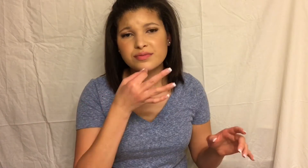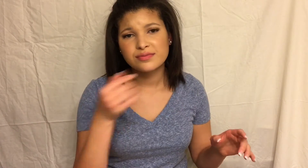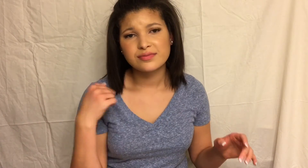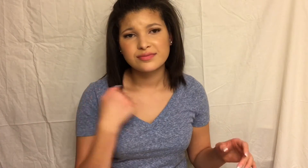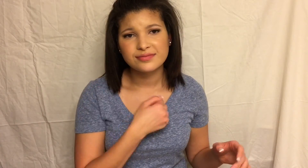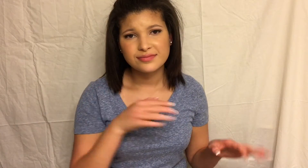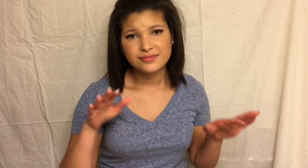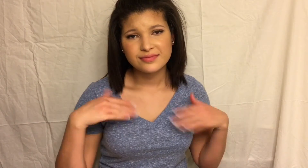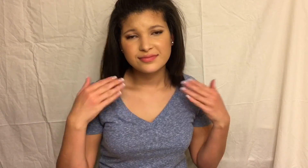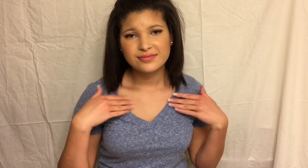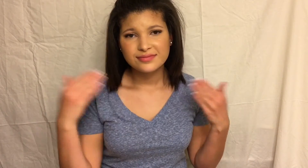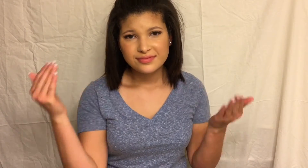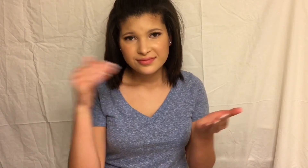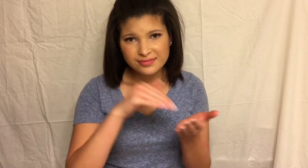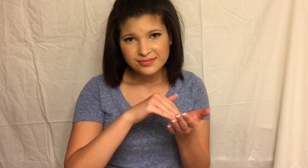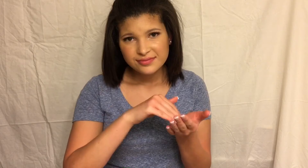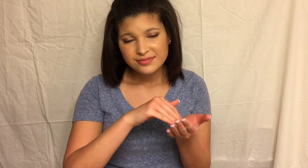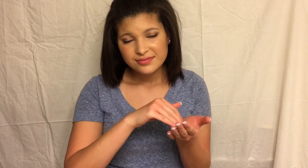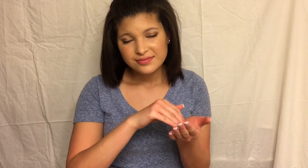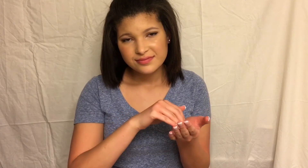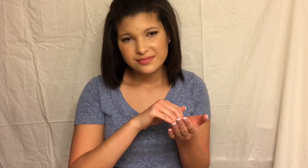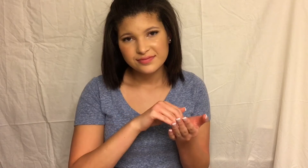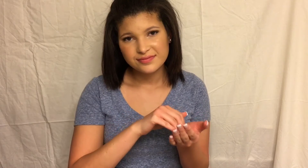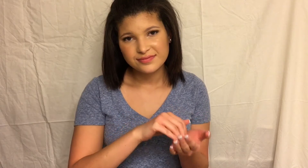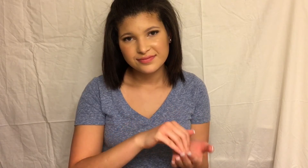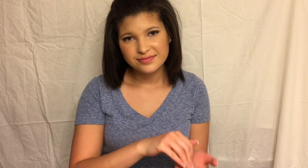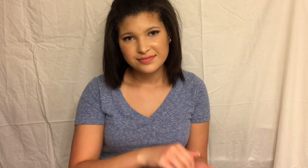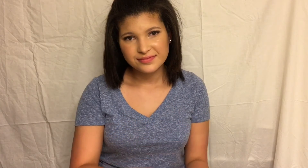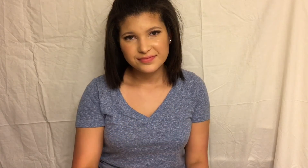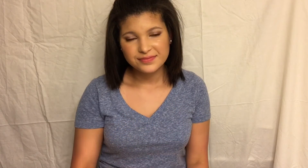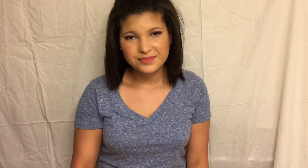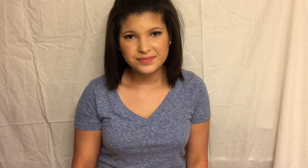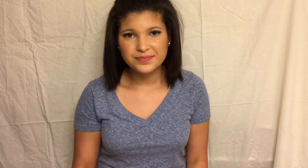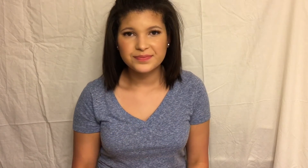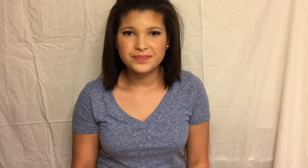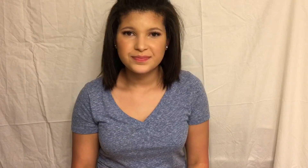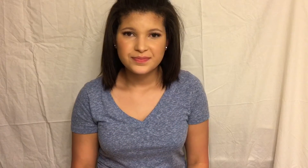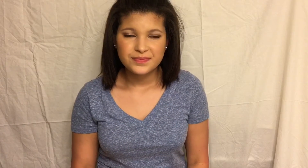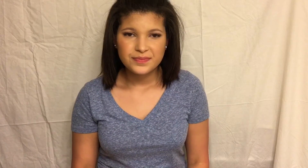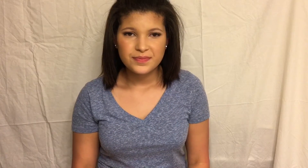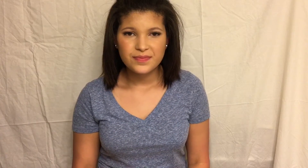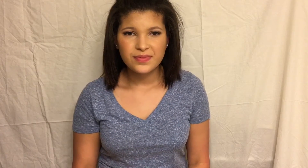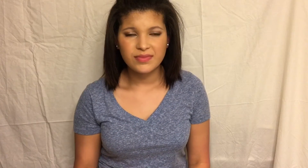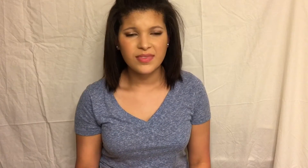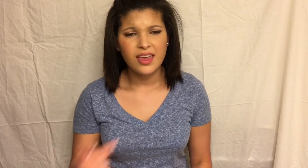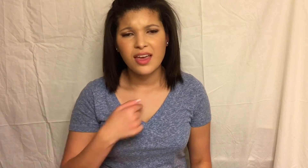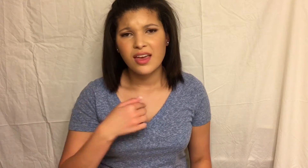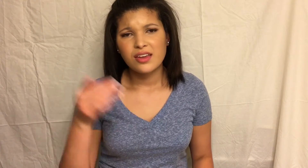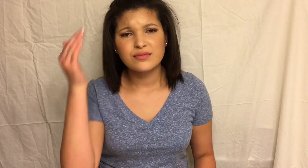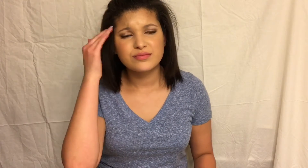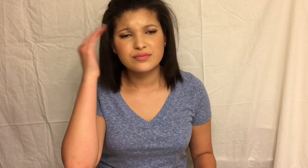found I know we're lost but